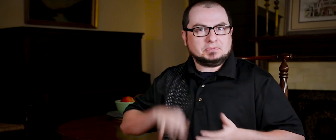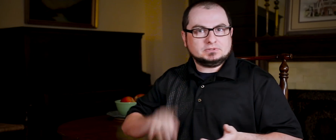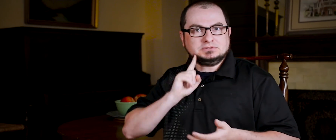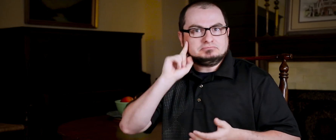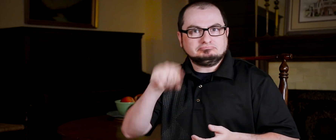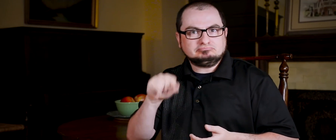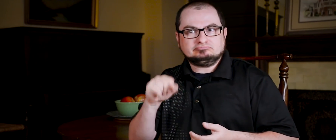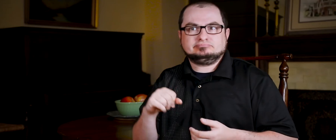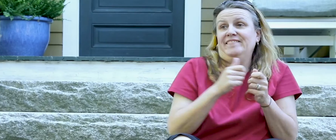people.